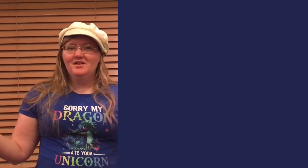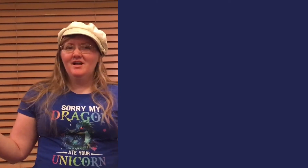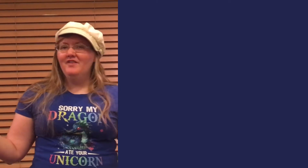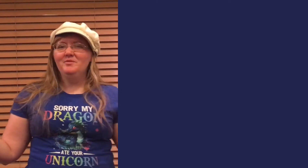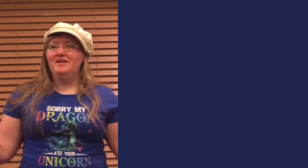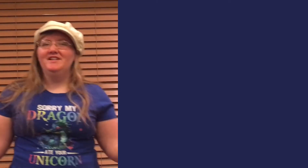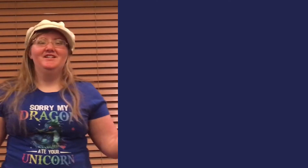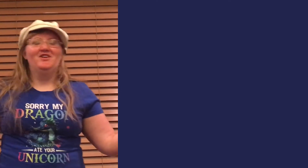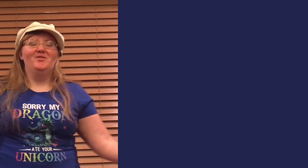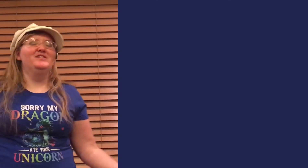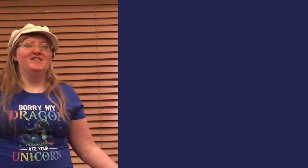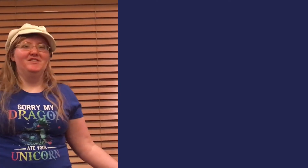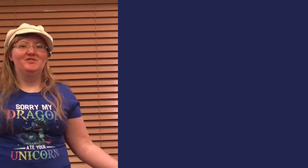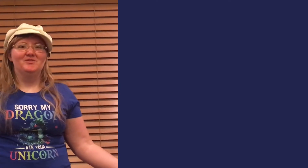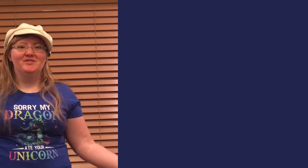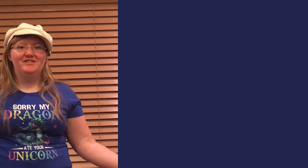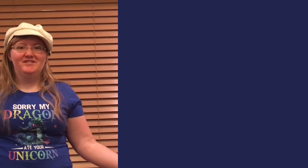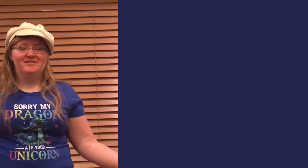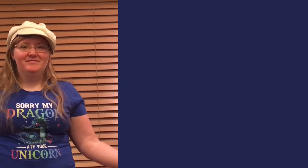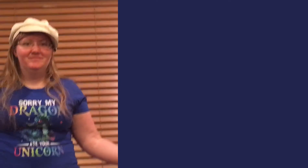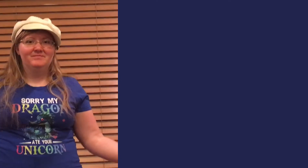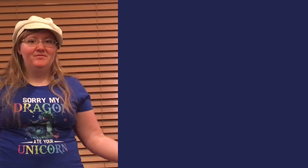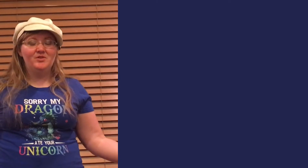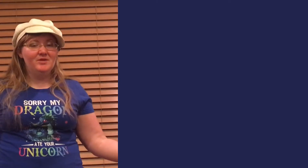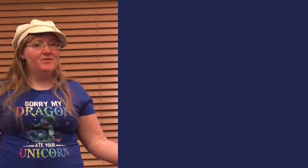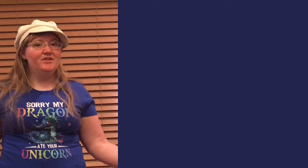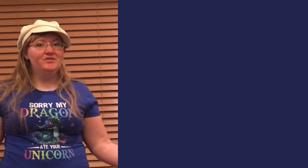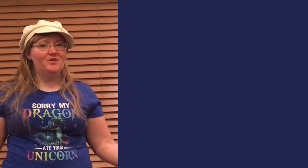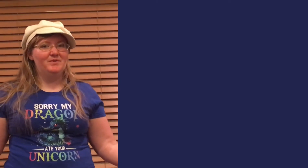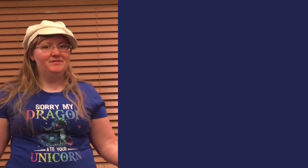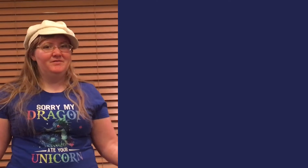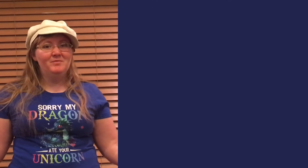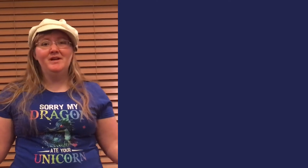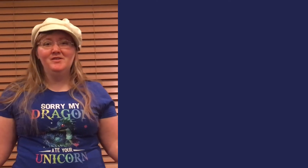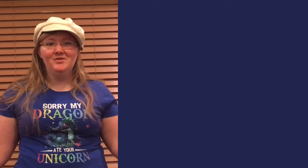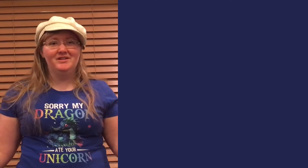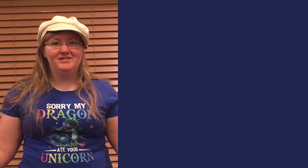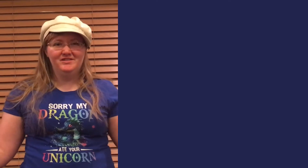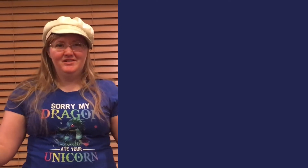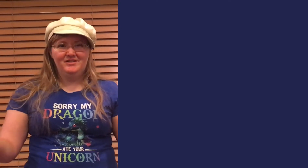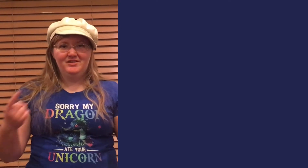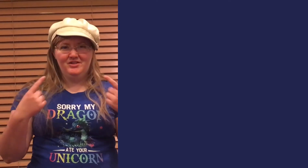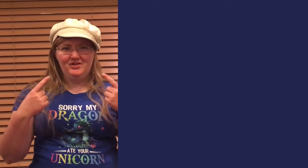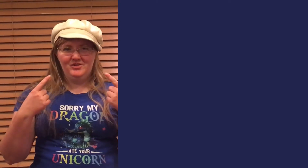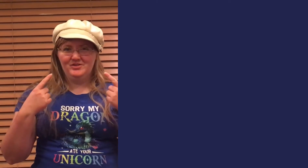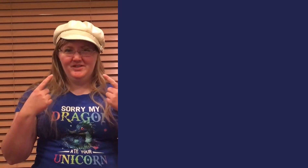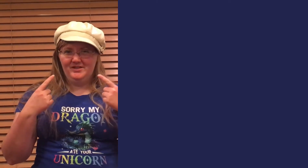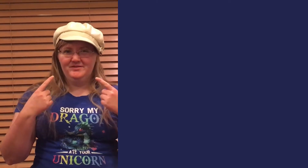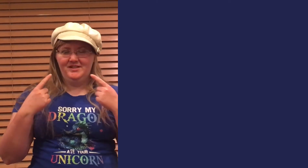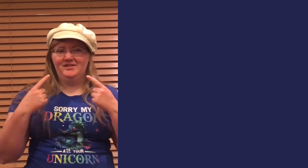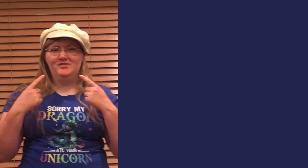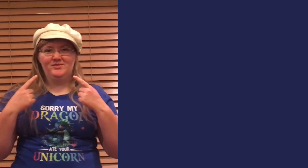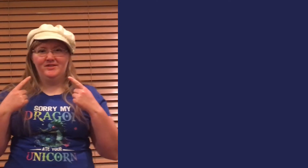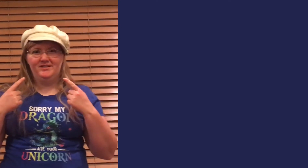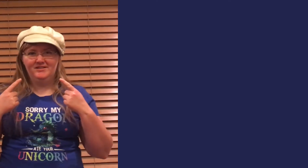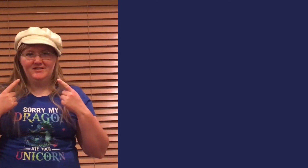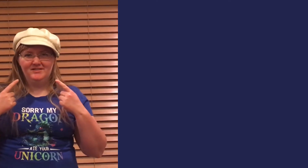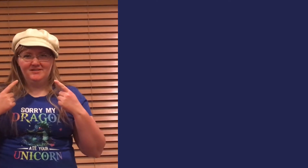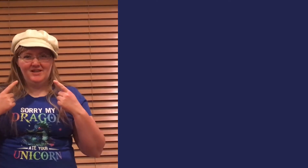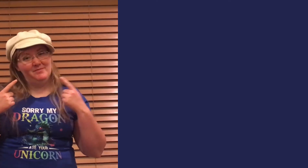Everybody is always telling me stories. You keep your ears open. You might notice yourself telling a story. It